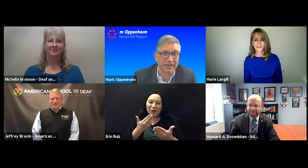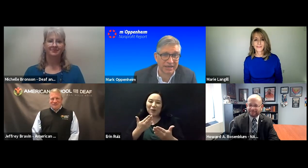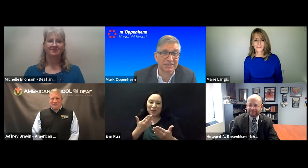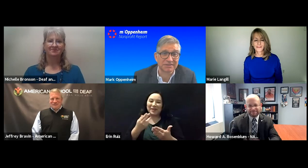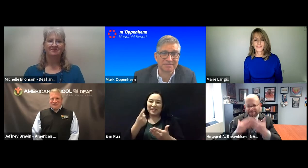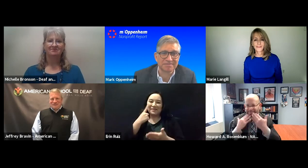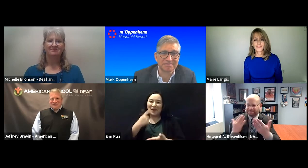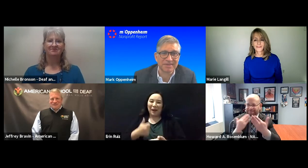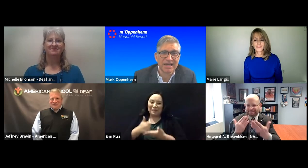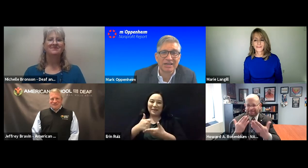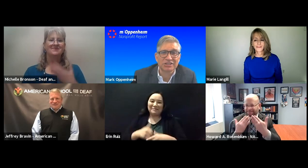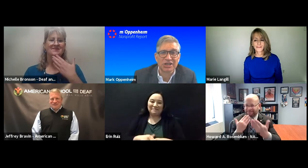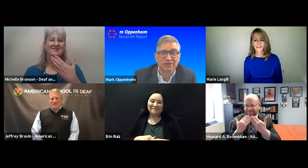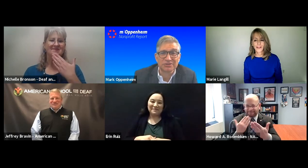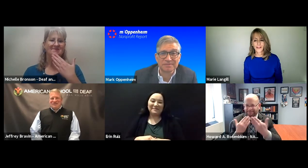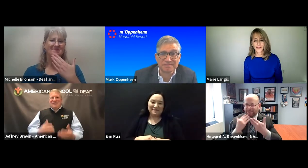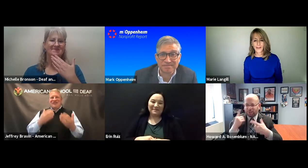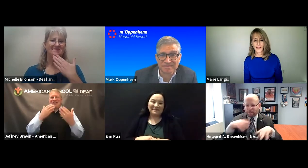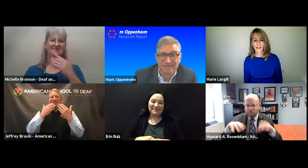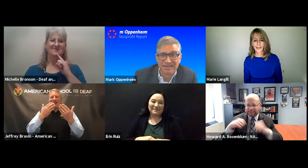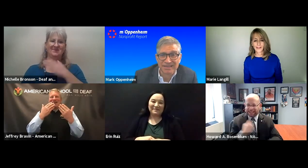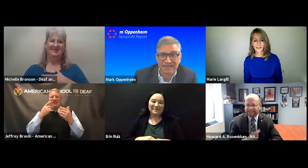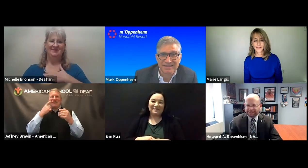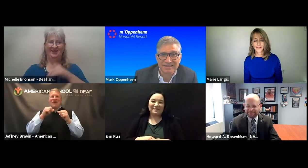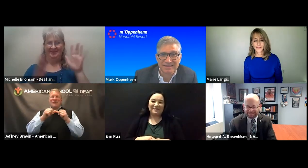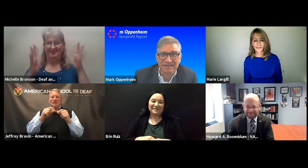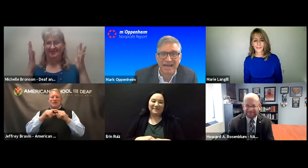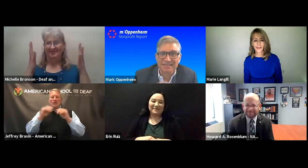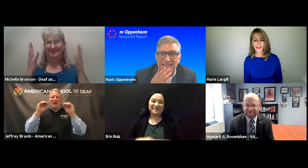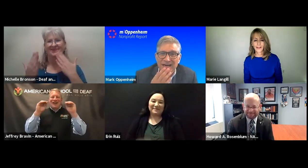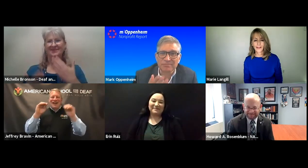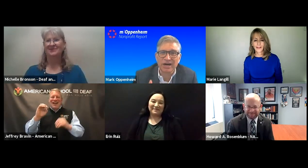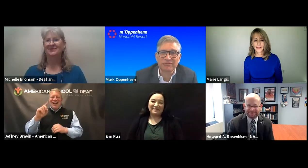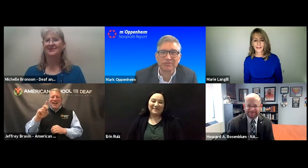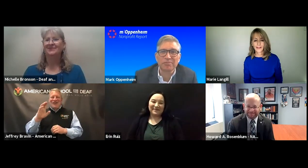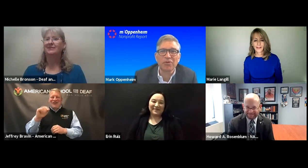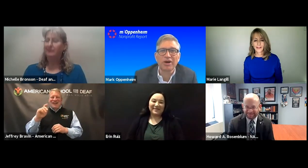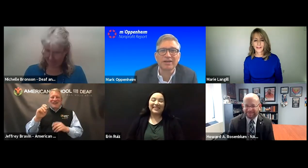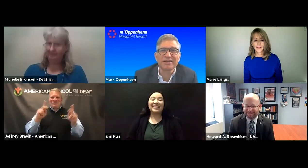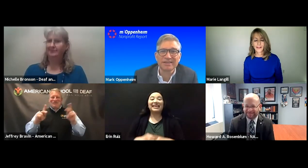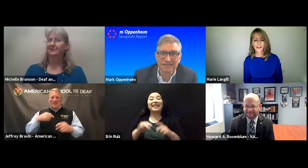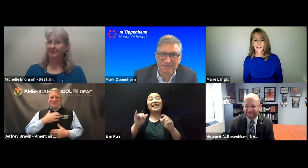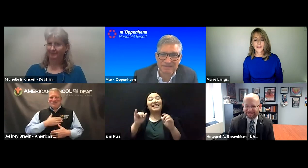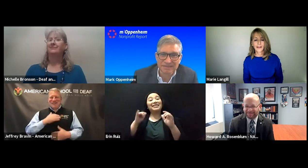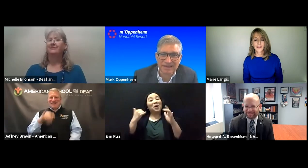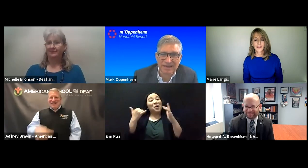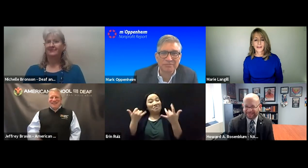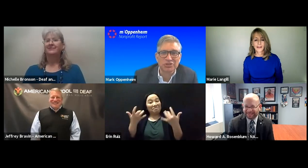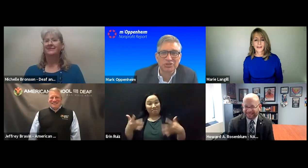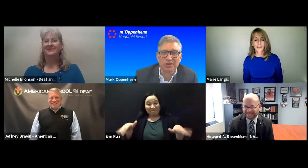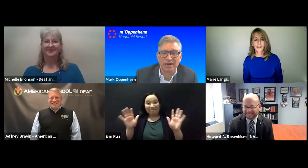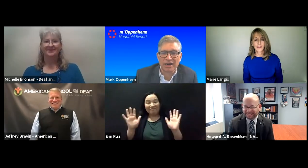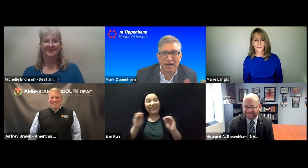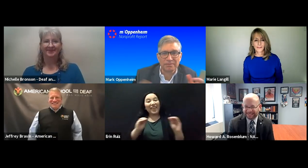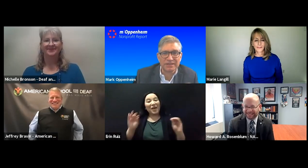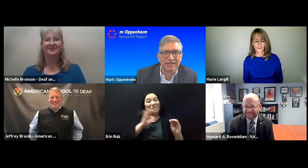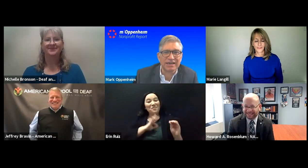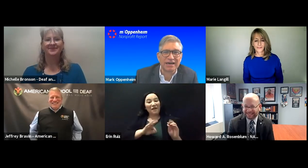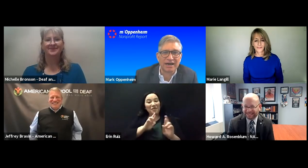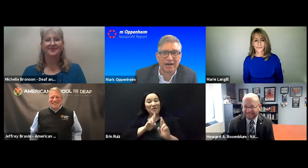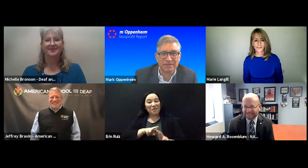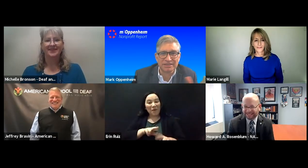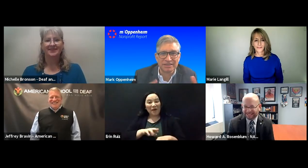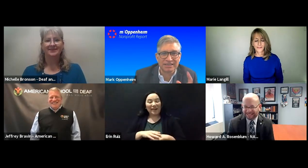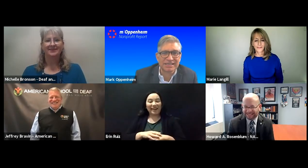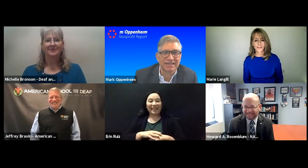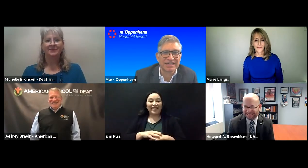helping us. Many thanks. That's the Nonprofit Report. I'm sure I'll be